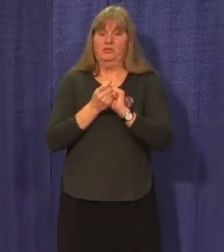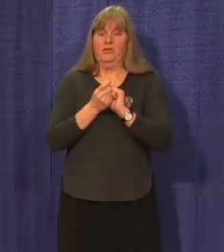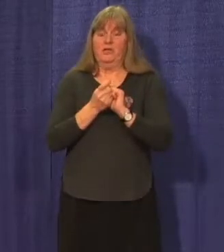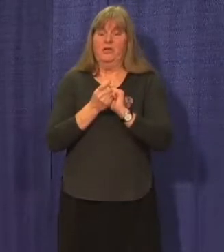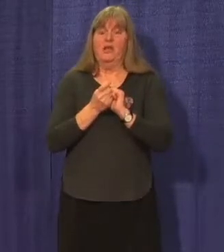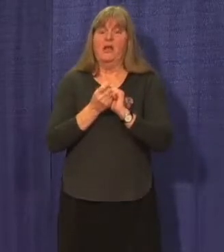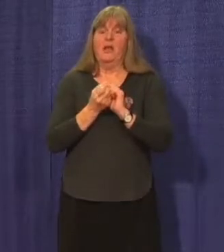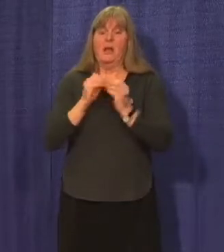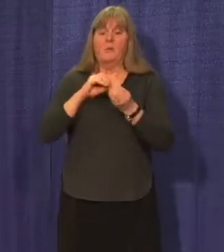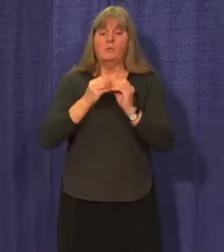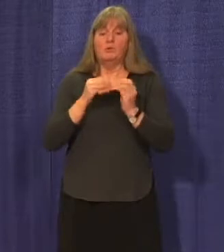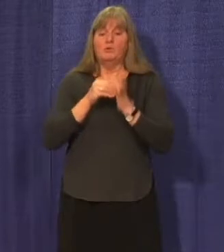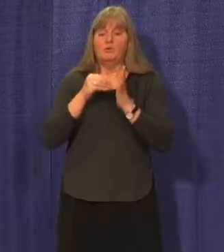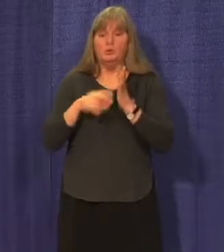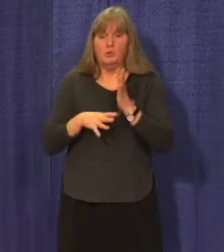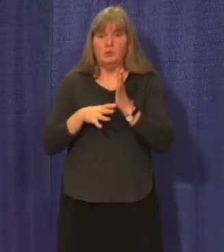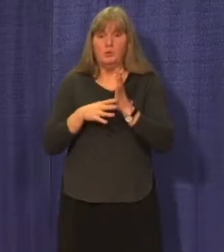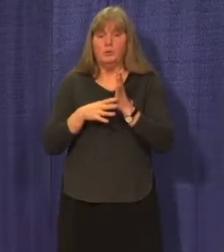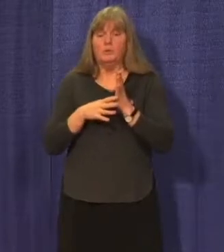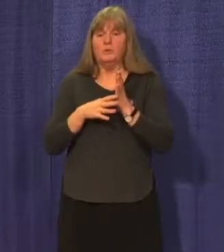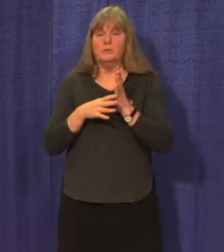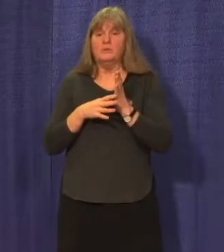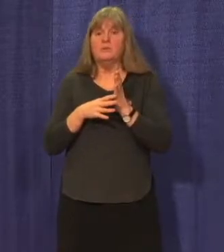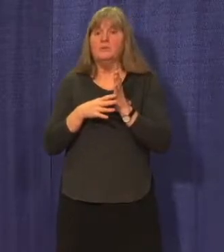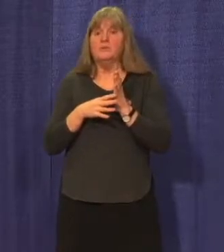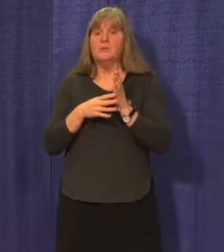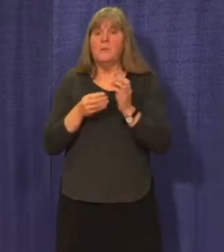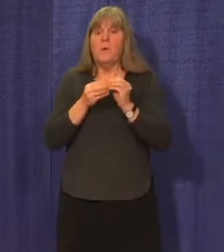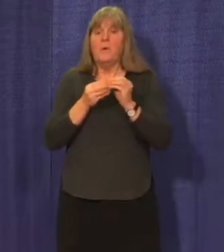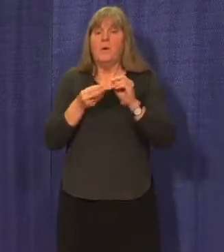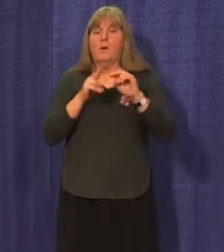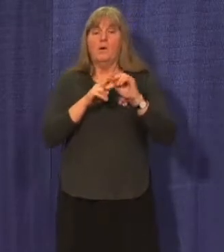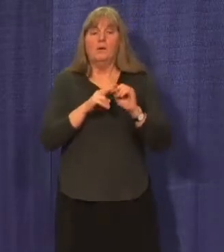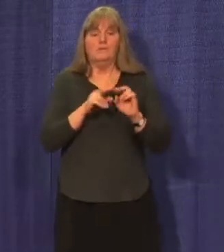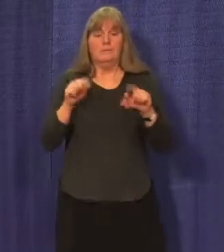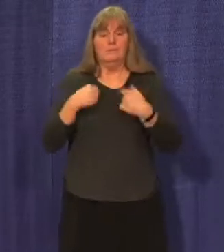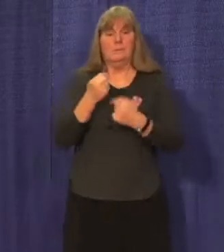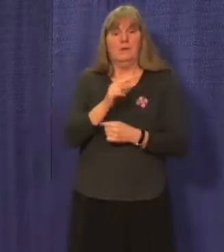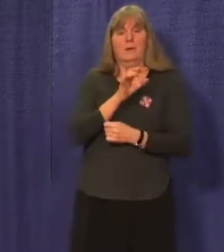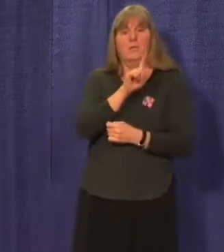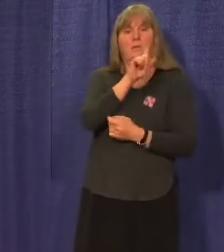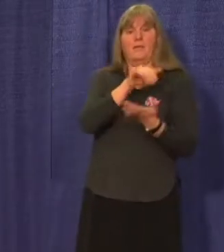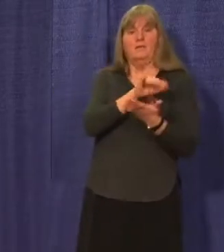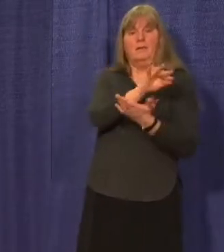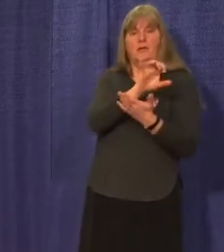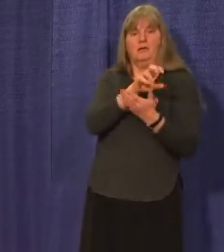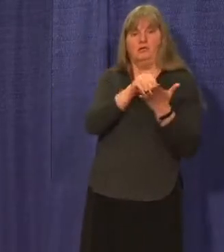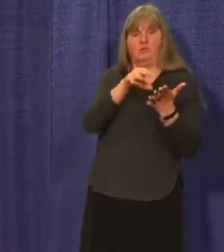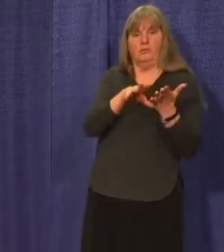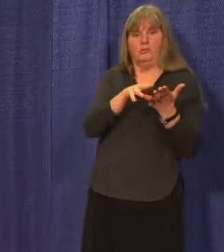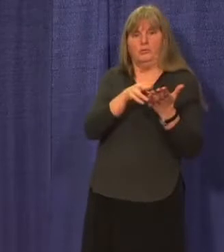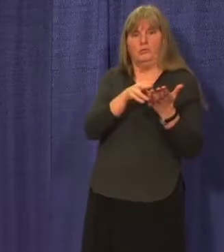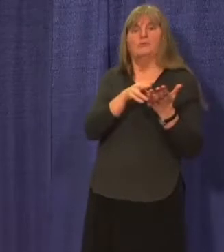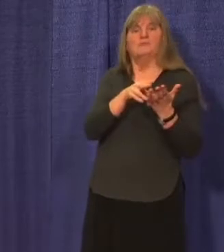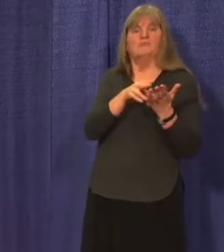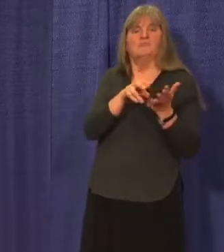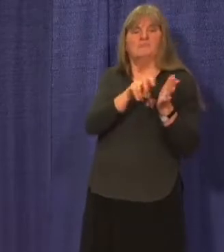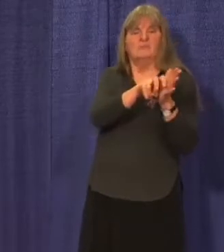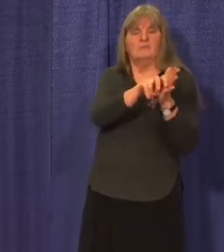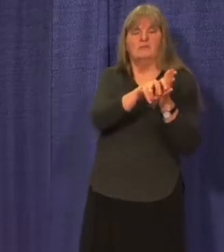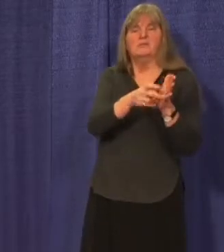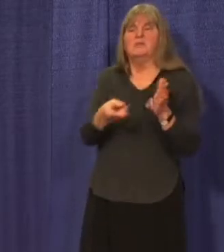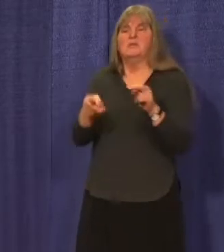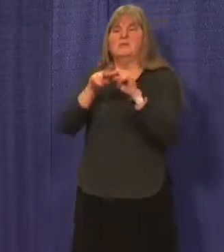busing capacity, which is currently just over 1,900 students or seats, to